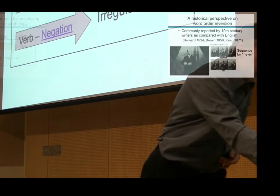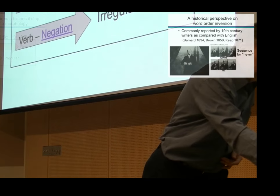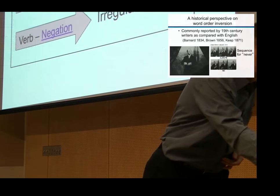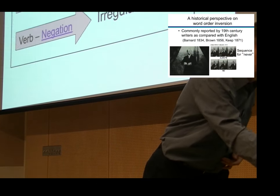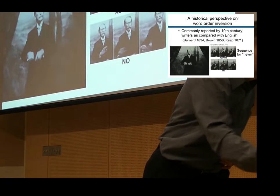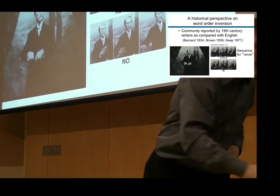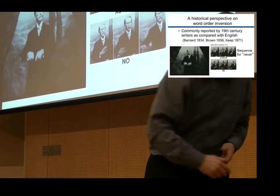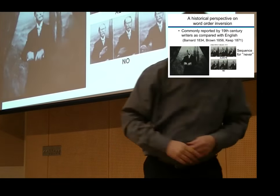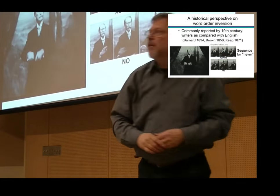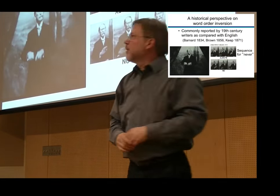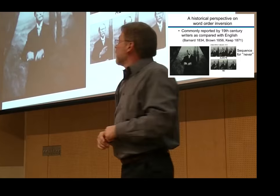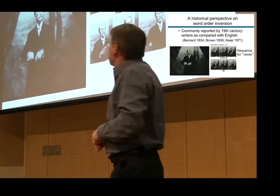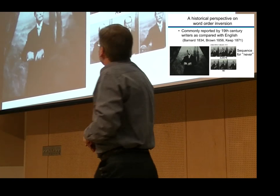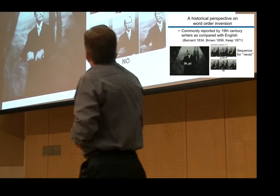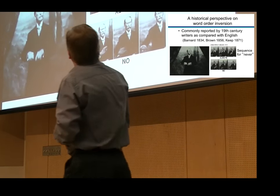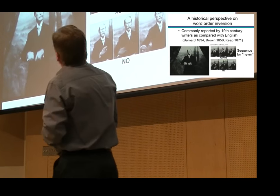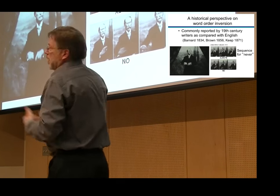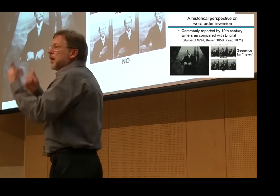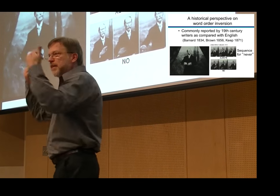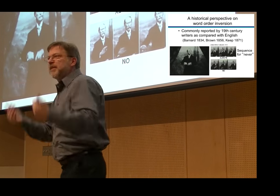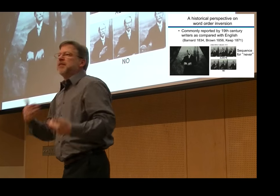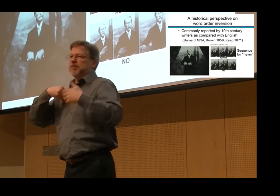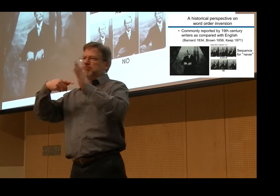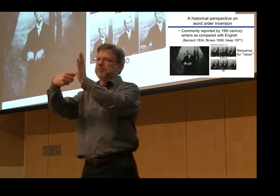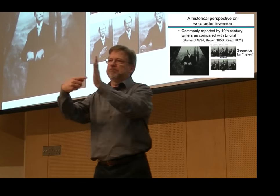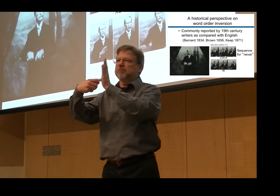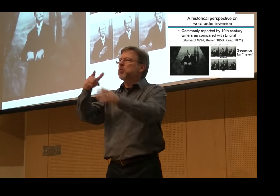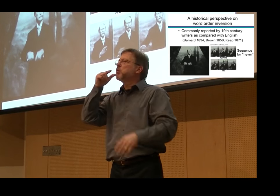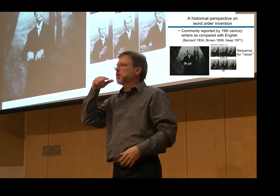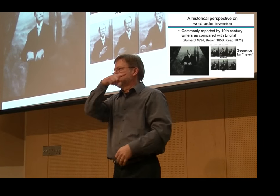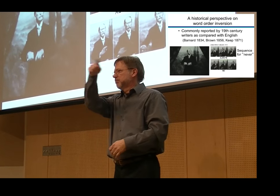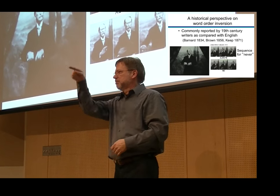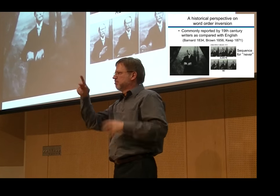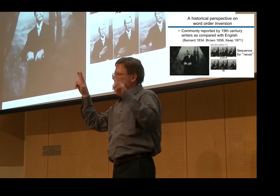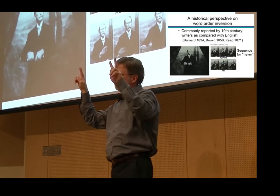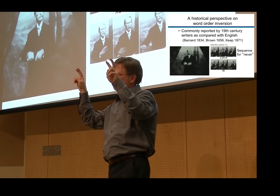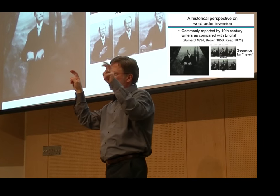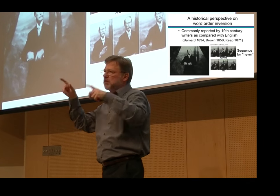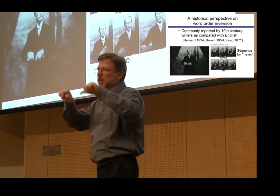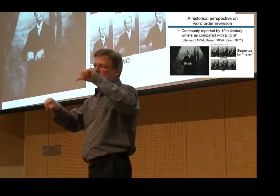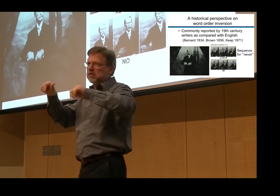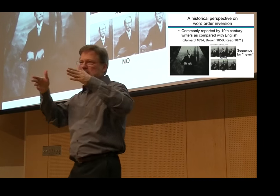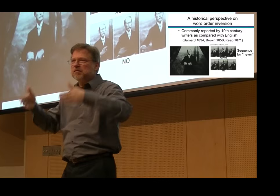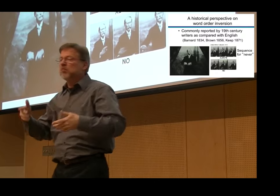into single unit forms. This evolution is